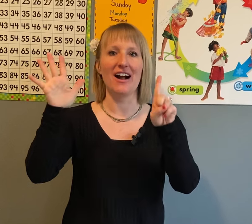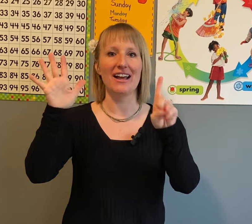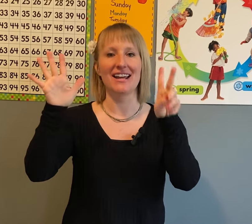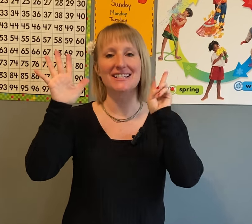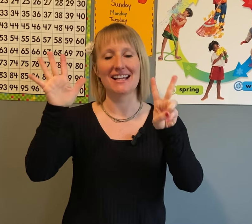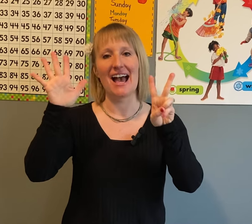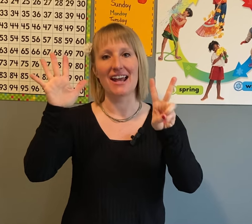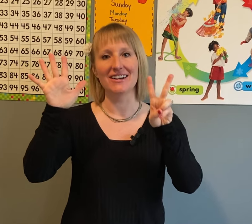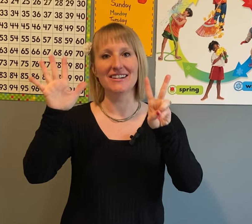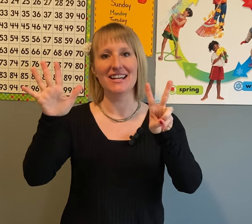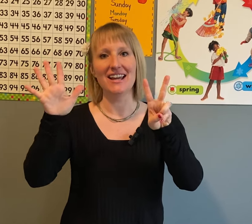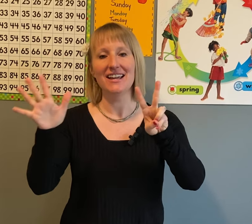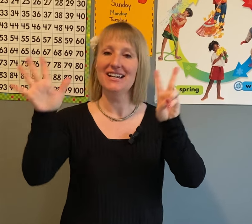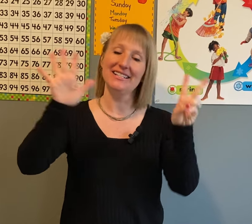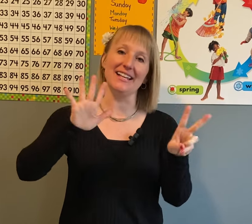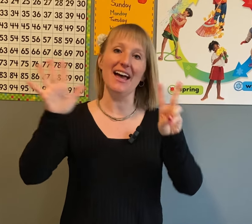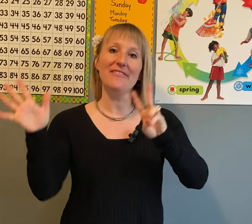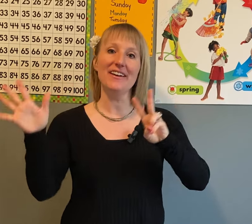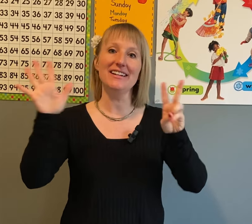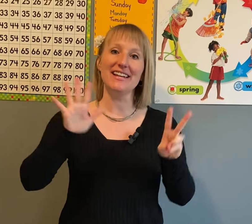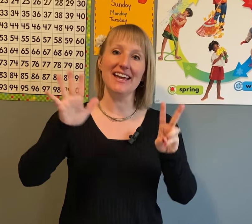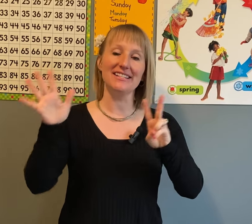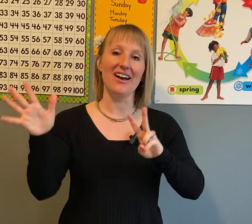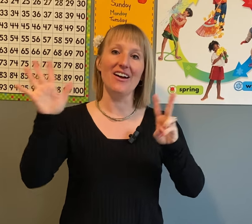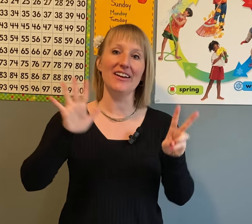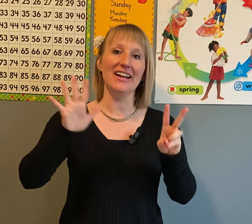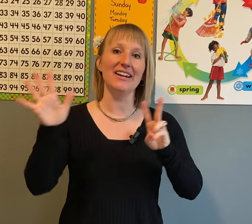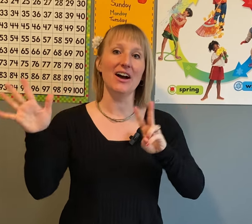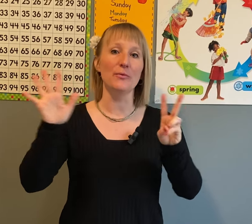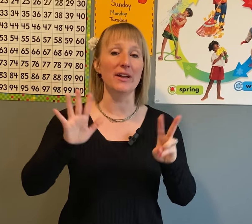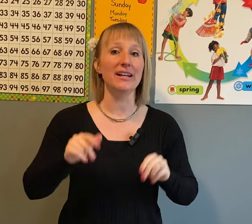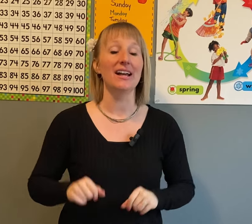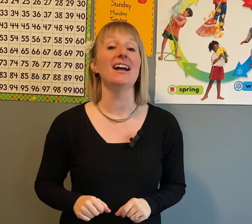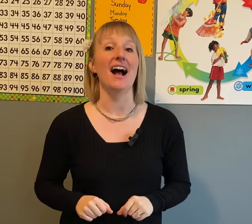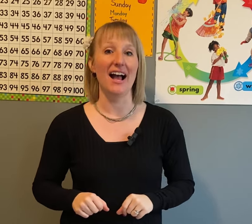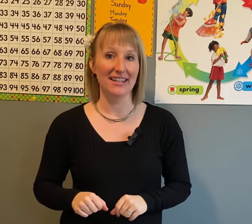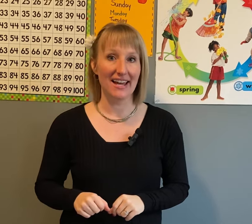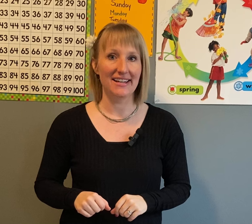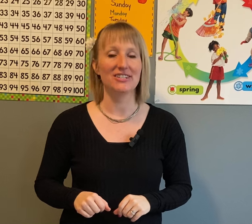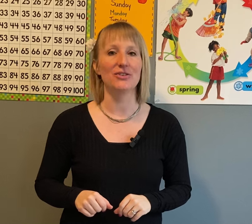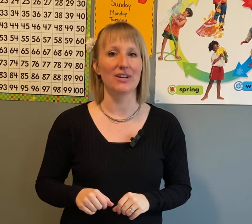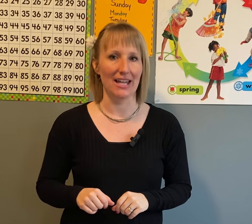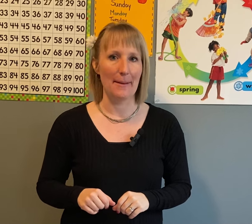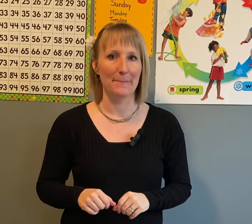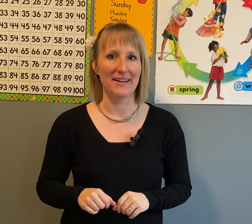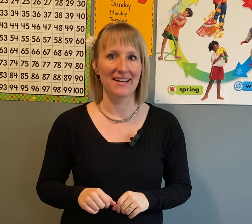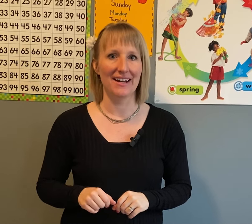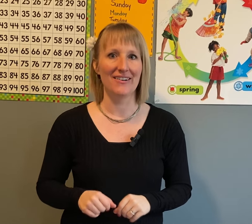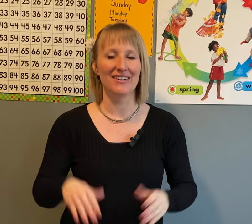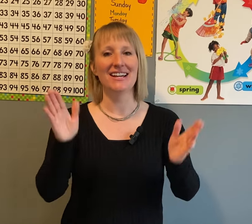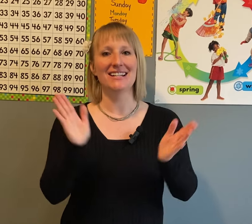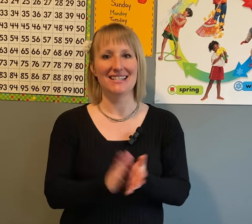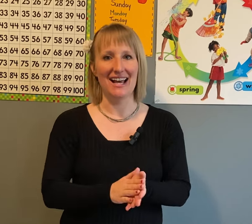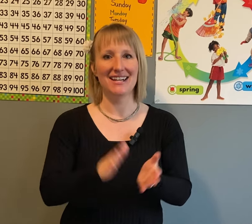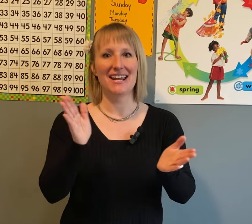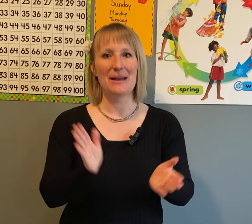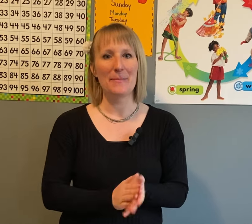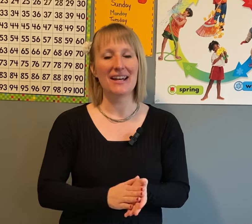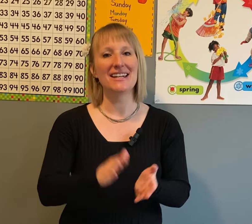Friday, Saturday. Seven days are in a week. I like to clap it out. Sunday, Monday,